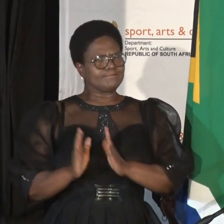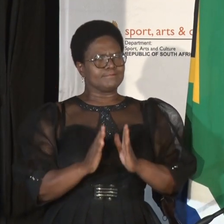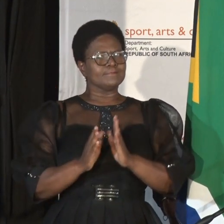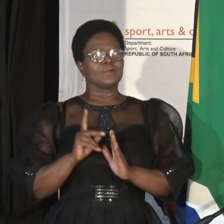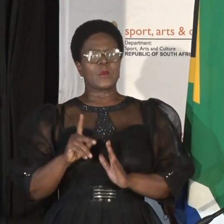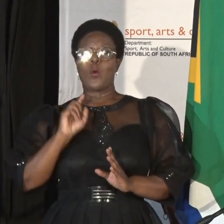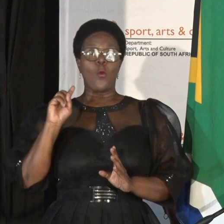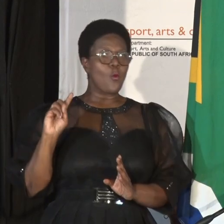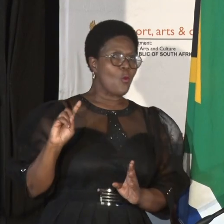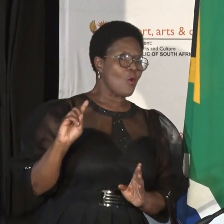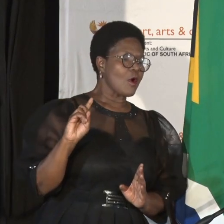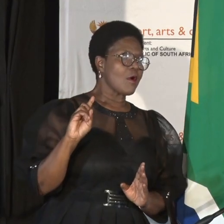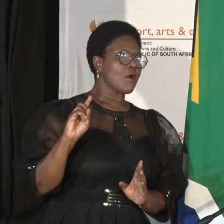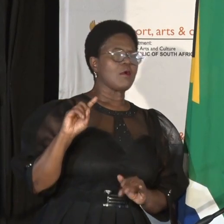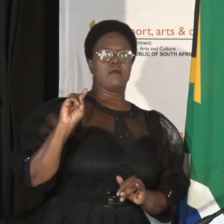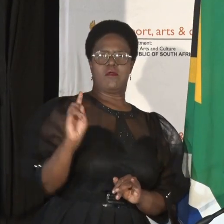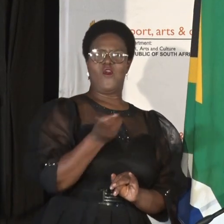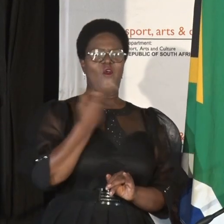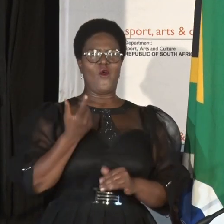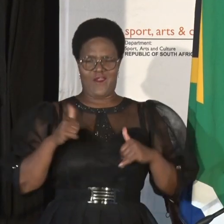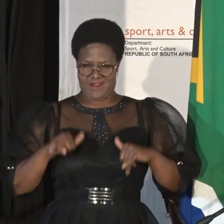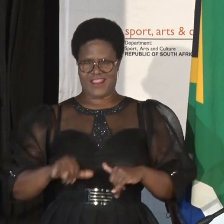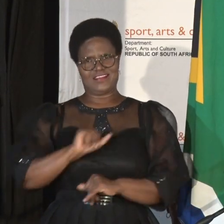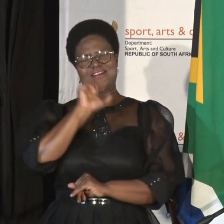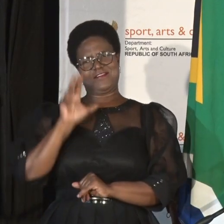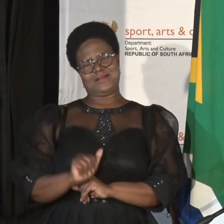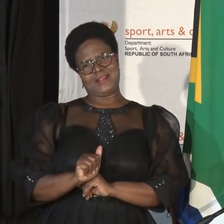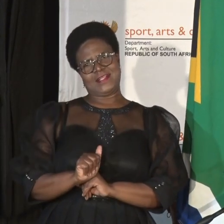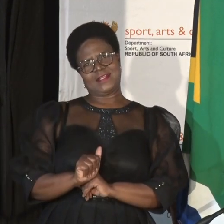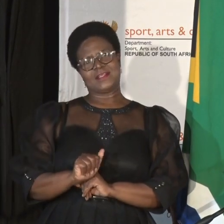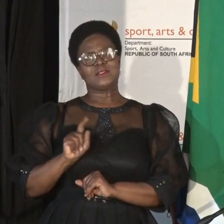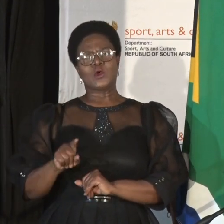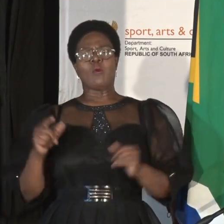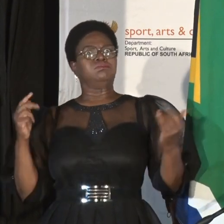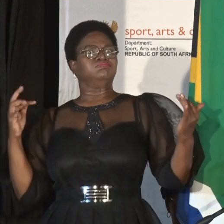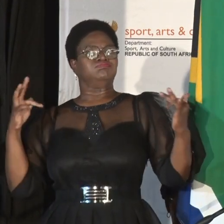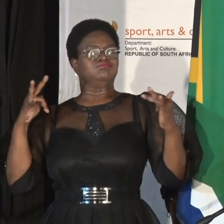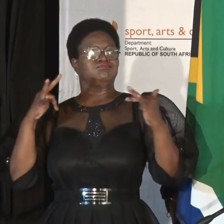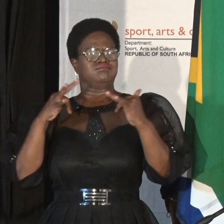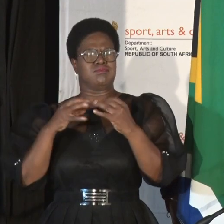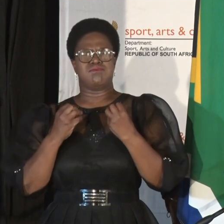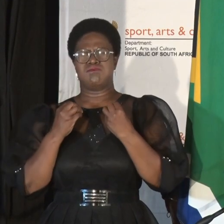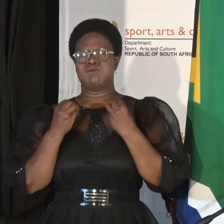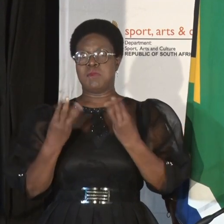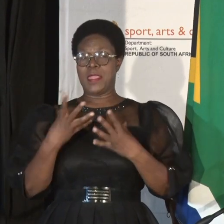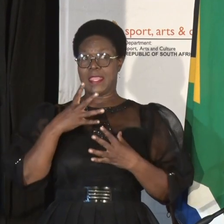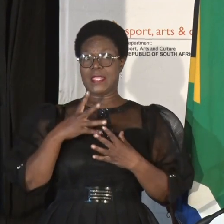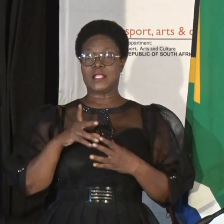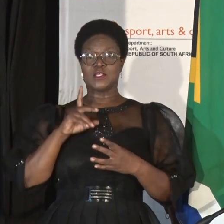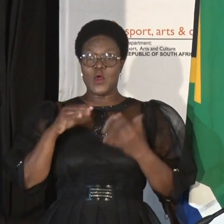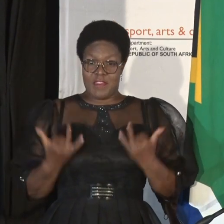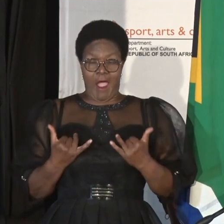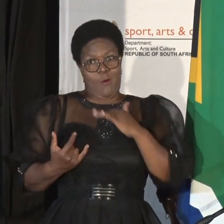all belong to South Africa. Hence, they came in numbers in DR. We need to carry this